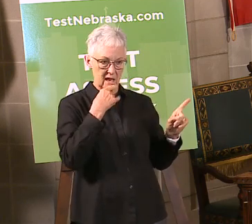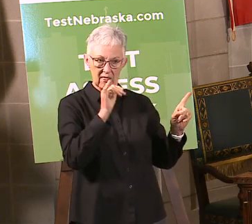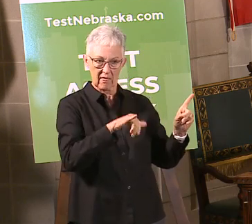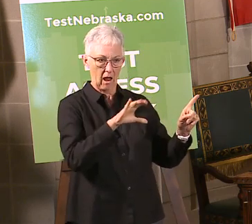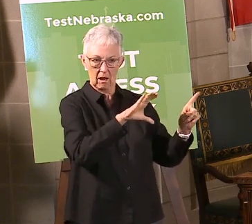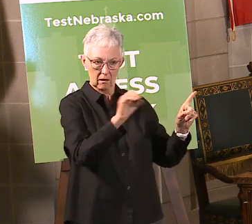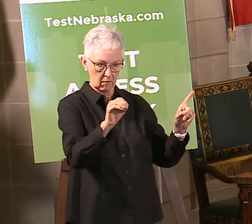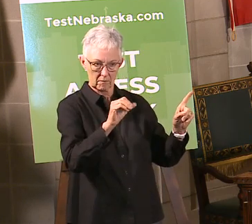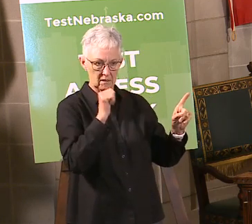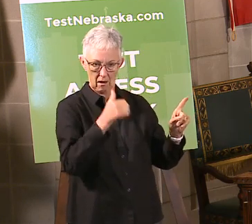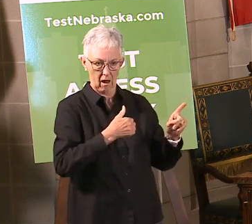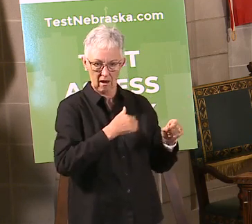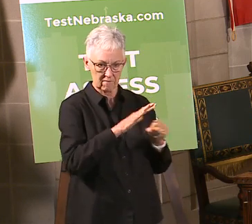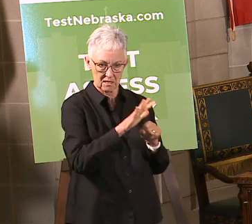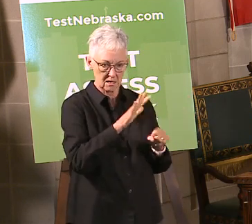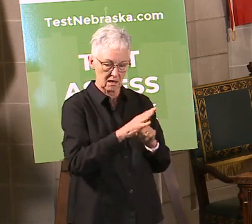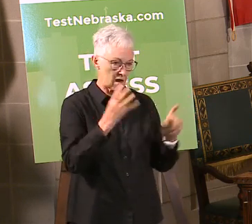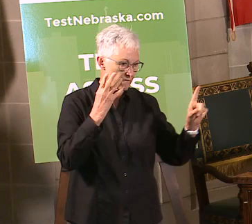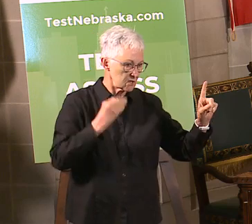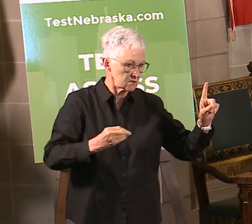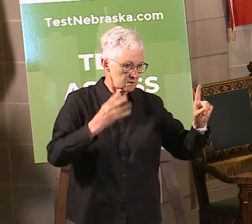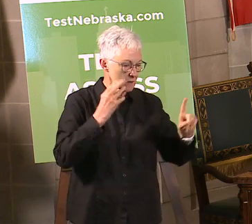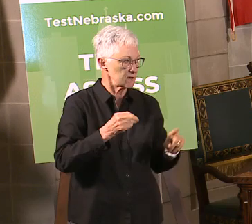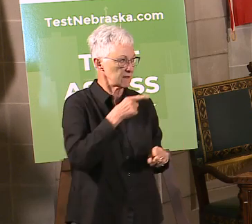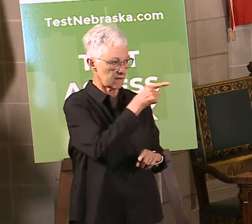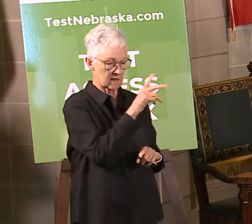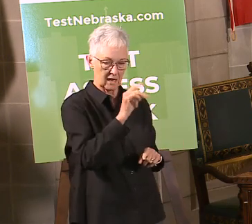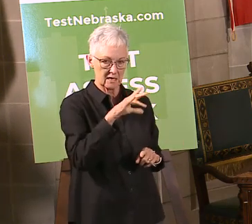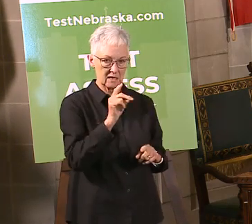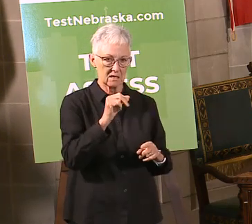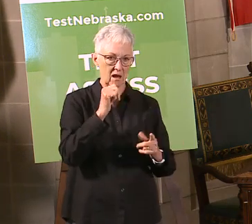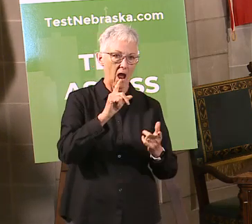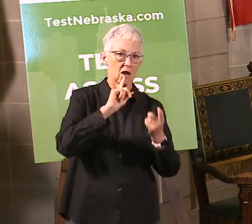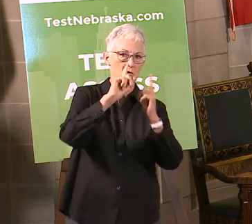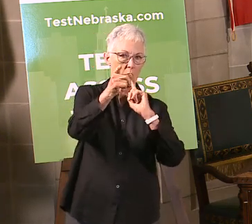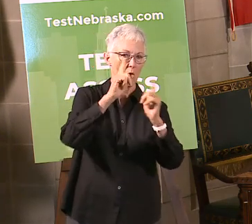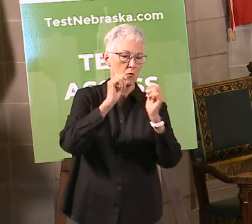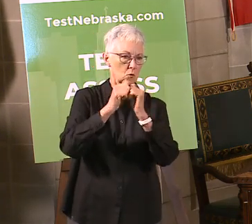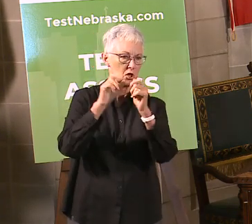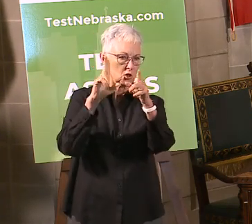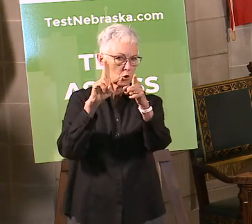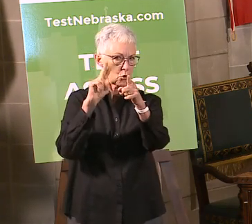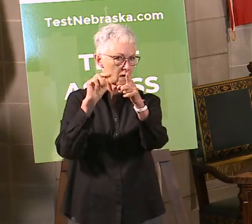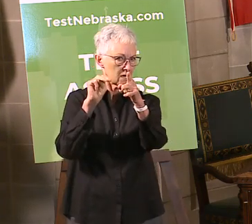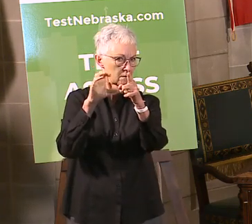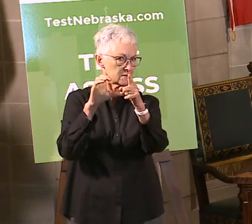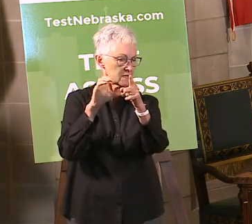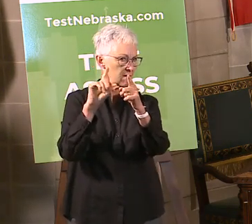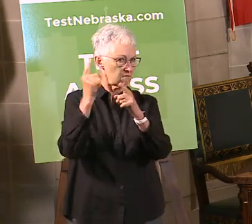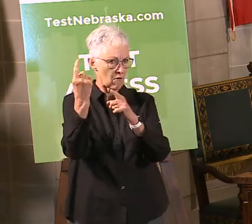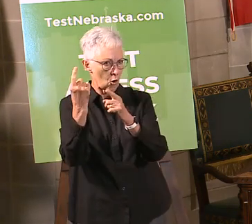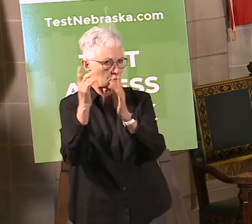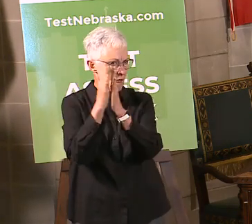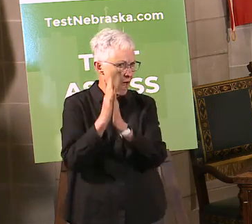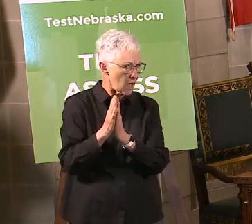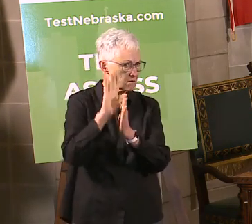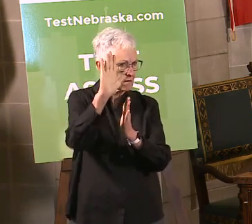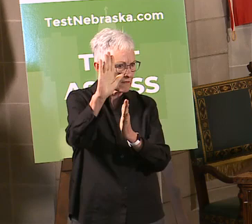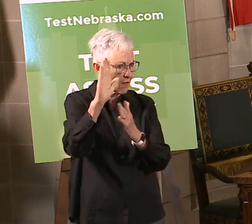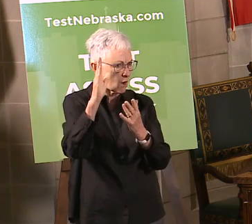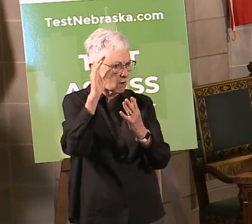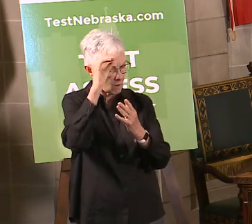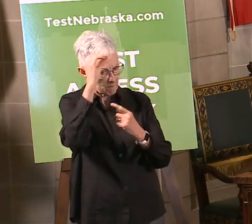lack of consultation with UNMC. So first of all, folks, this is new for all of us, right?